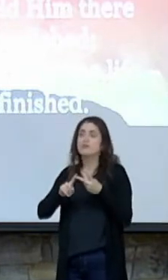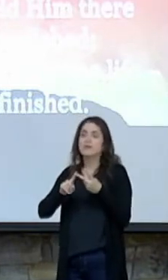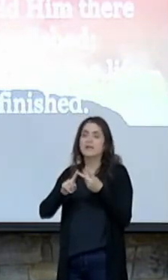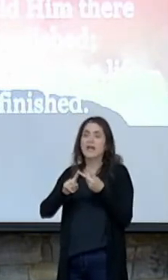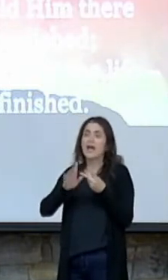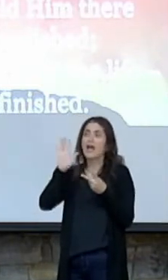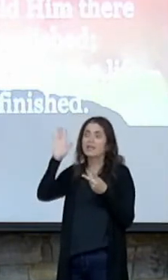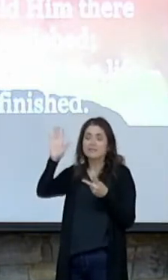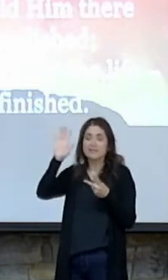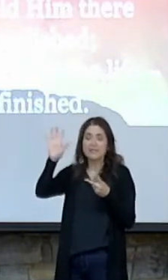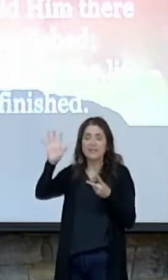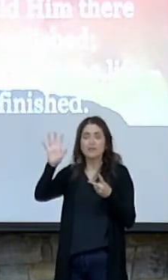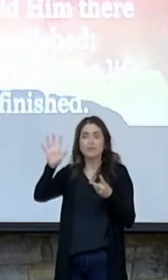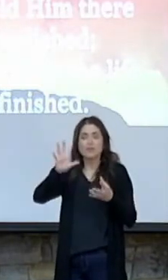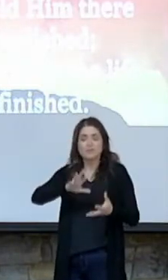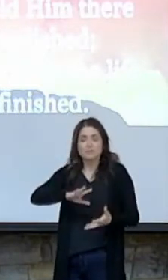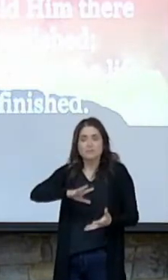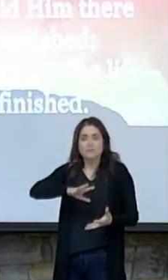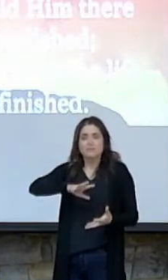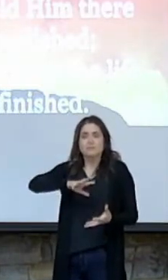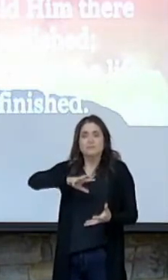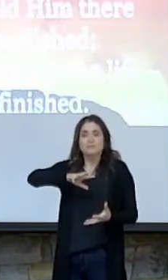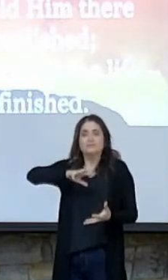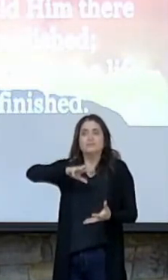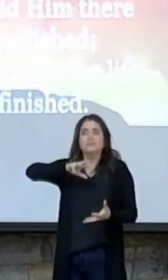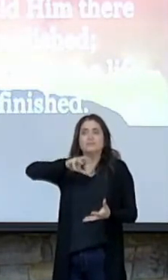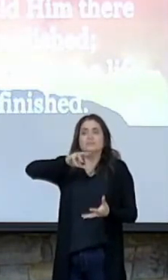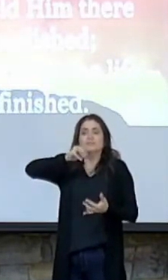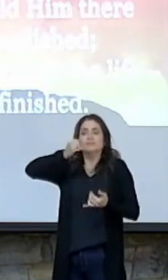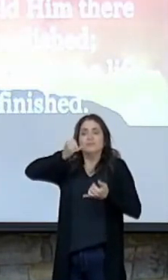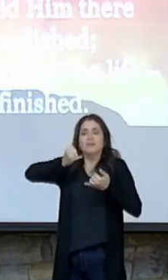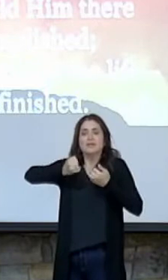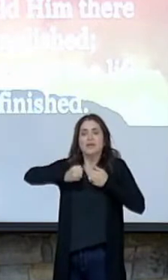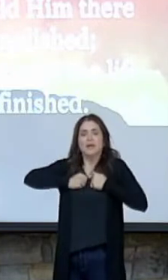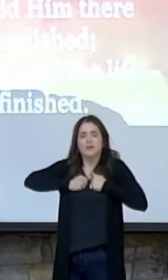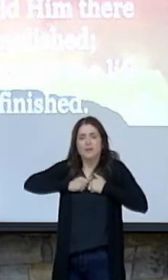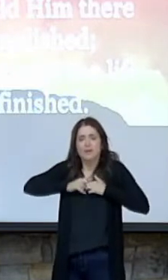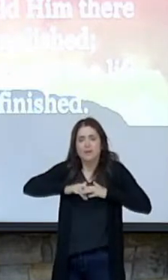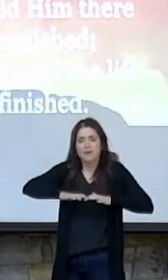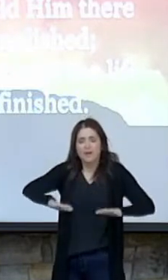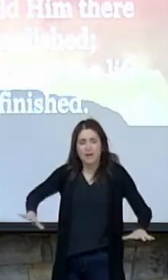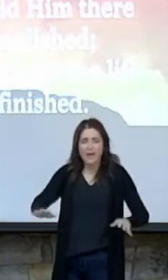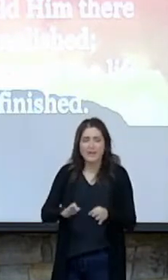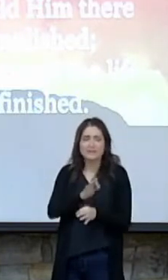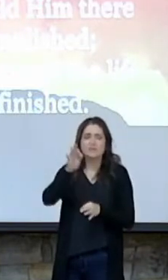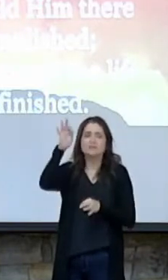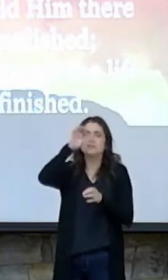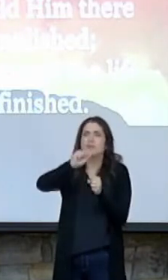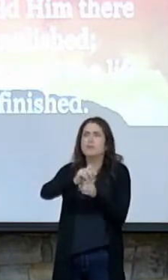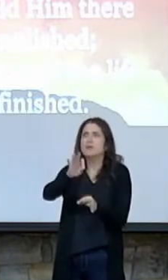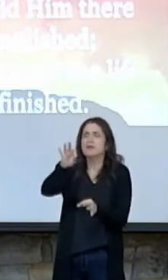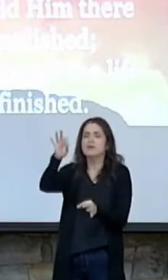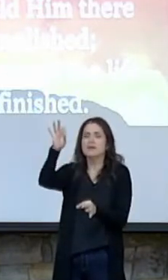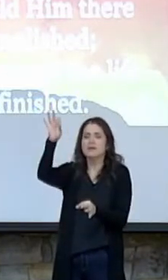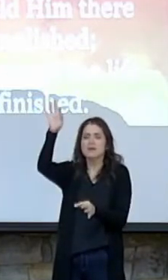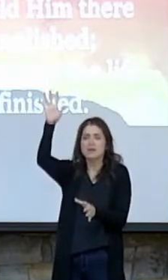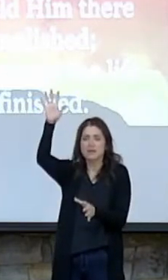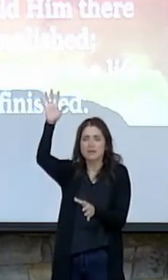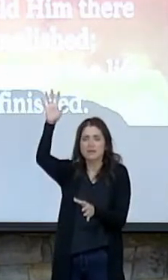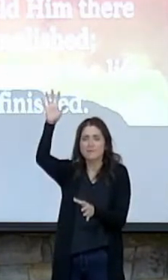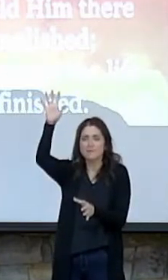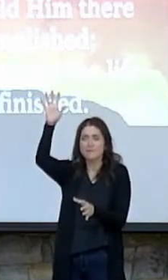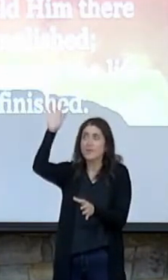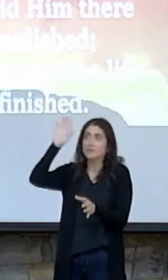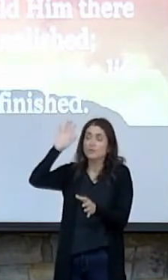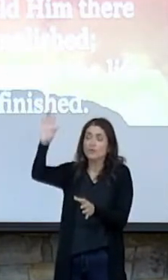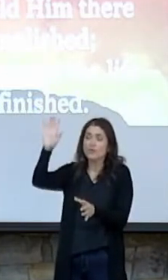draw in that last breath and breathe it out, and his spirit would depart from his body. It was through